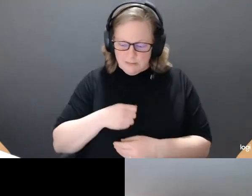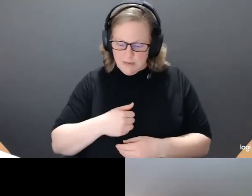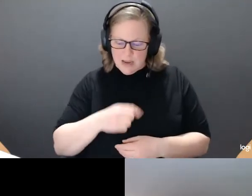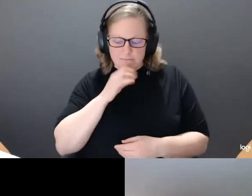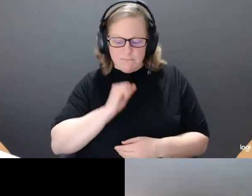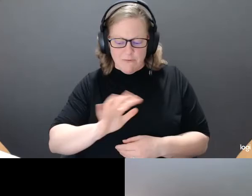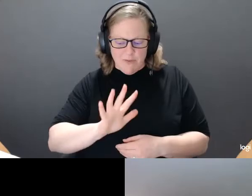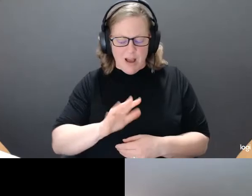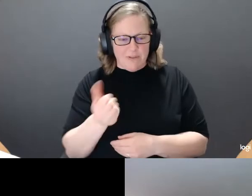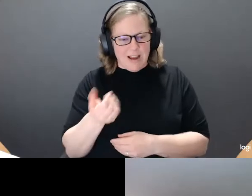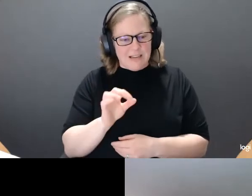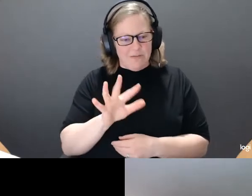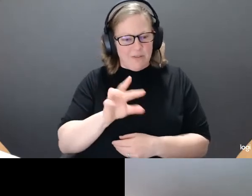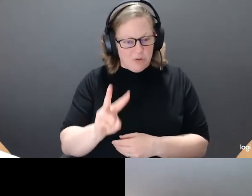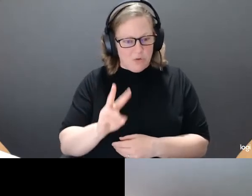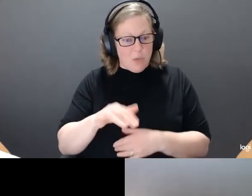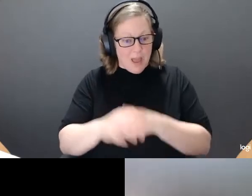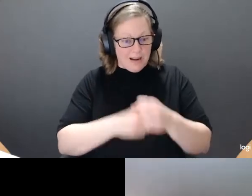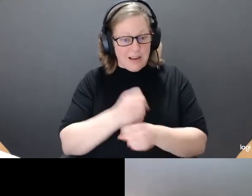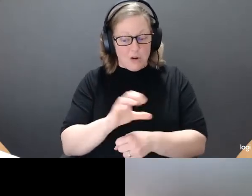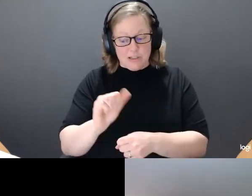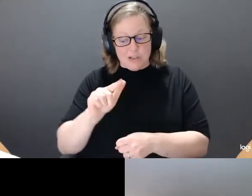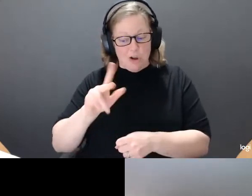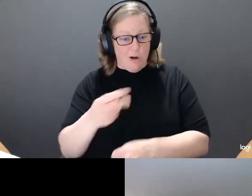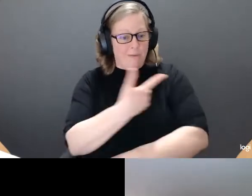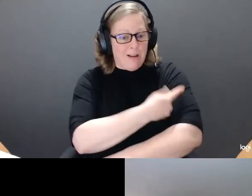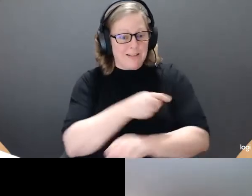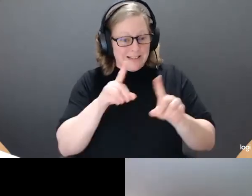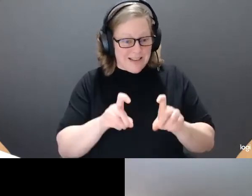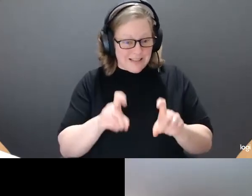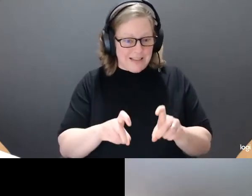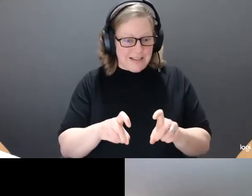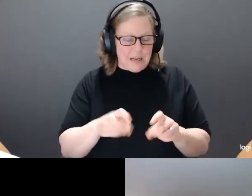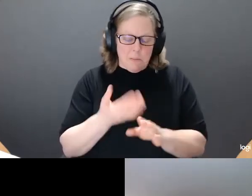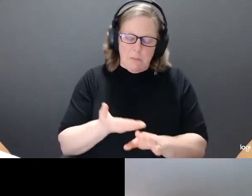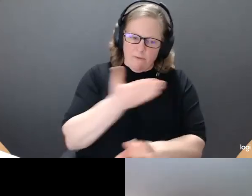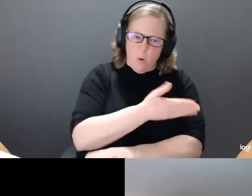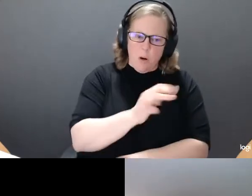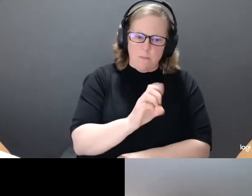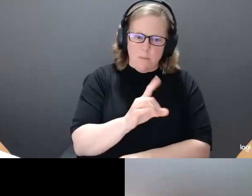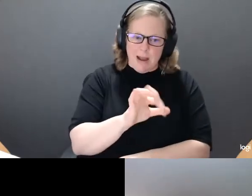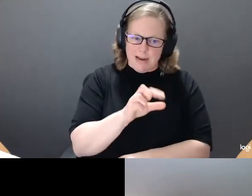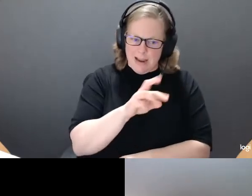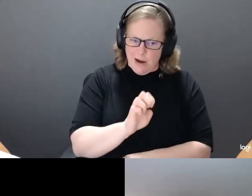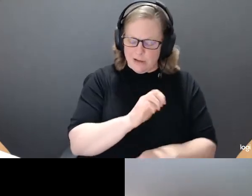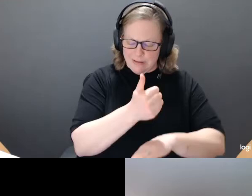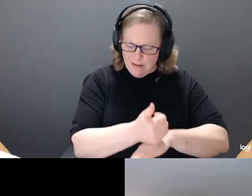vaccine was first tested and long before Medicare. The three youngest of us exhibited symptoms.